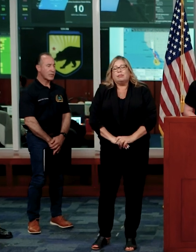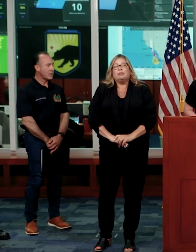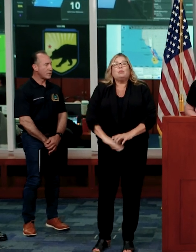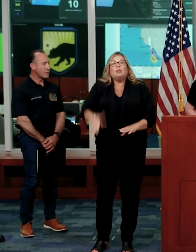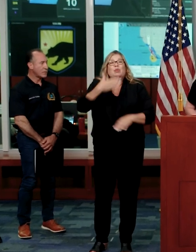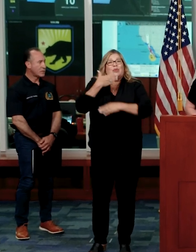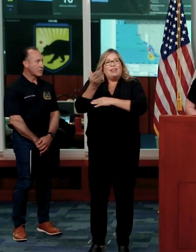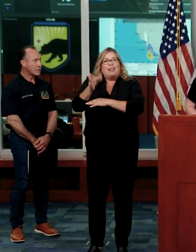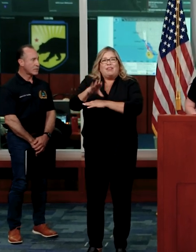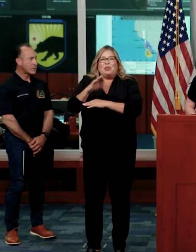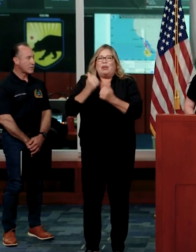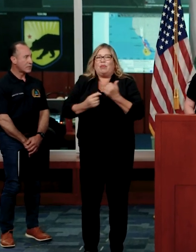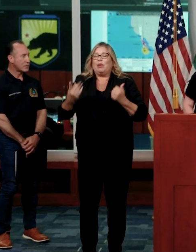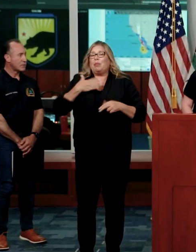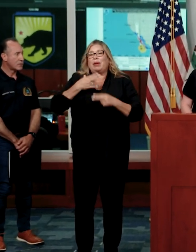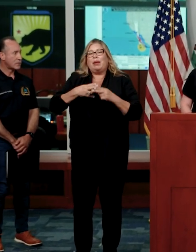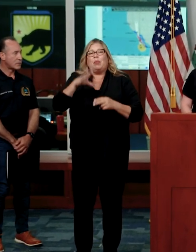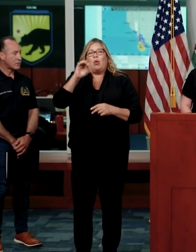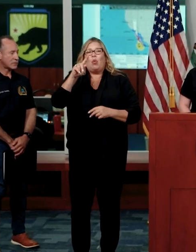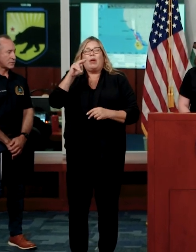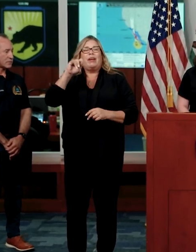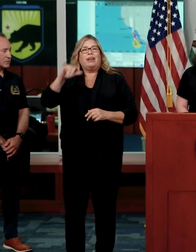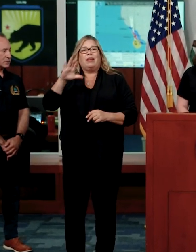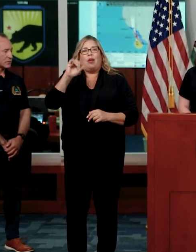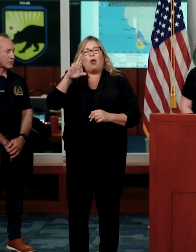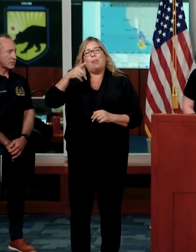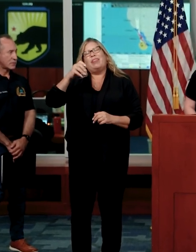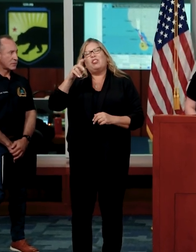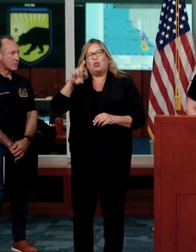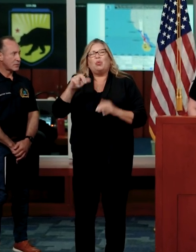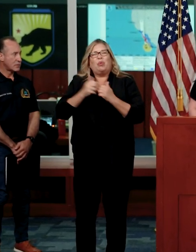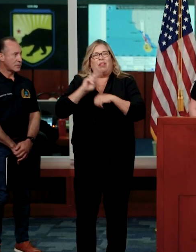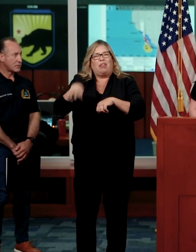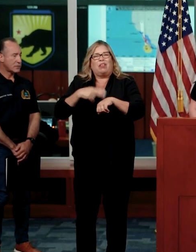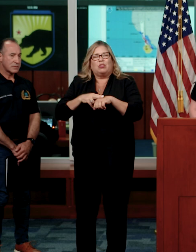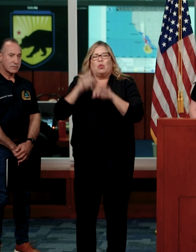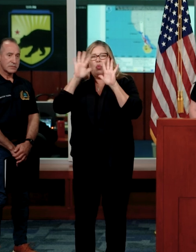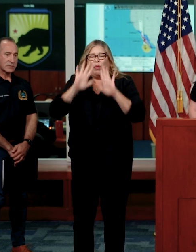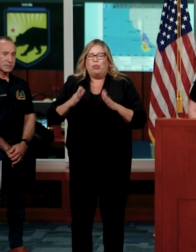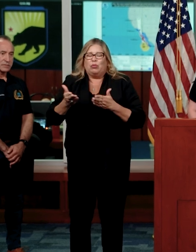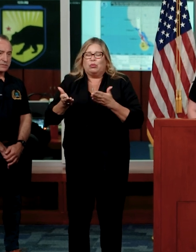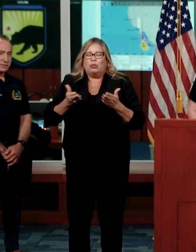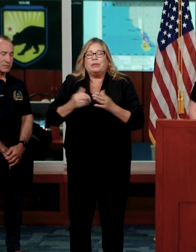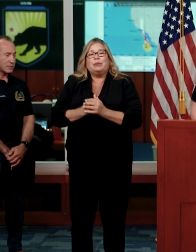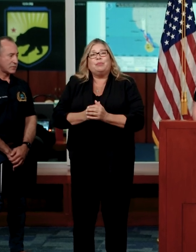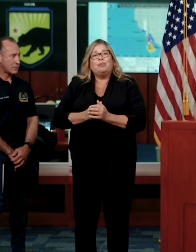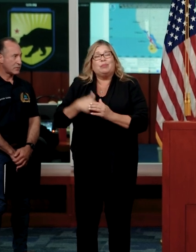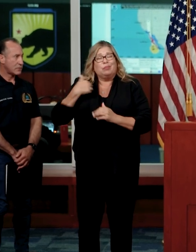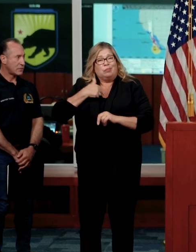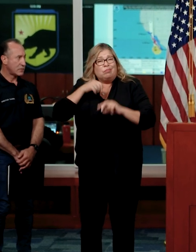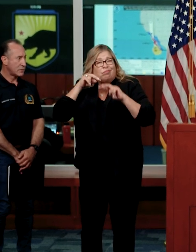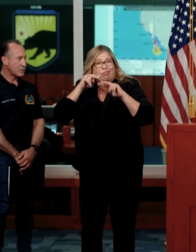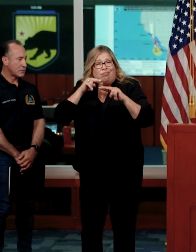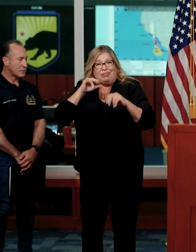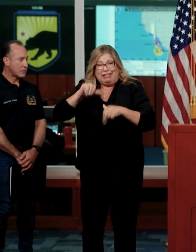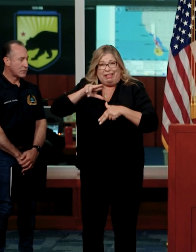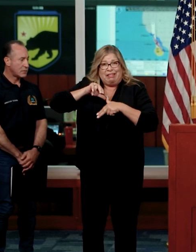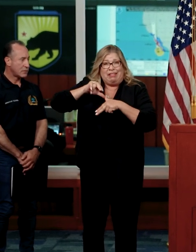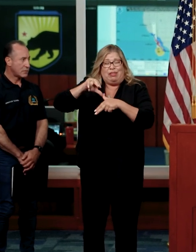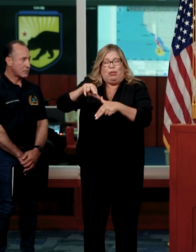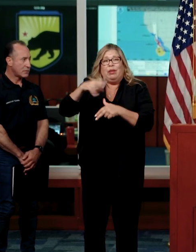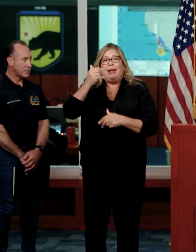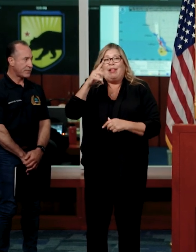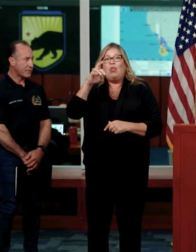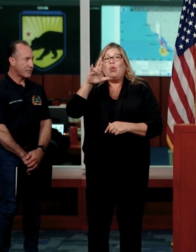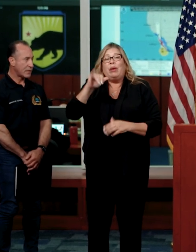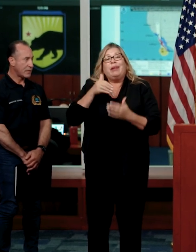Good afternoon, everyone. I'm Courtney Carpenter with the National Weather Service. We are currently closely monitoring Hurricane Hillary off the coast of Baja,